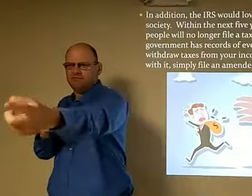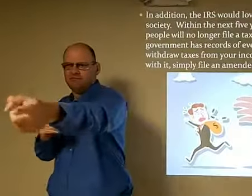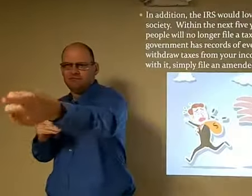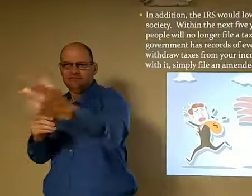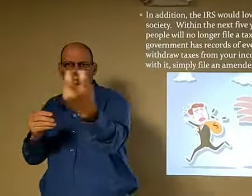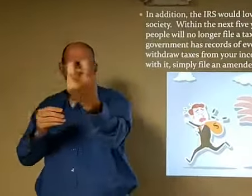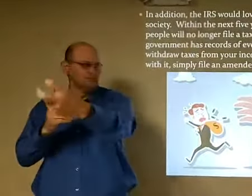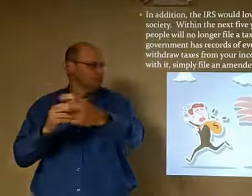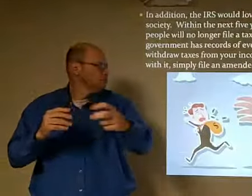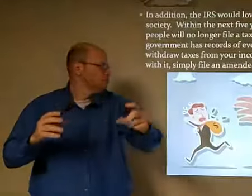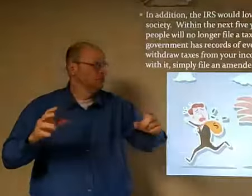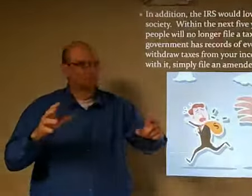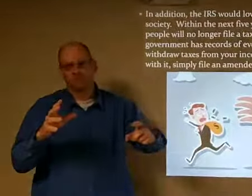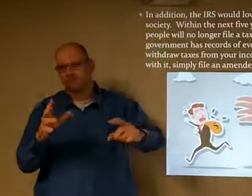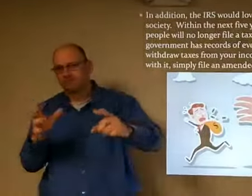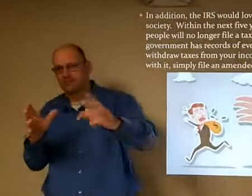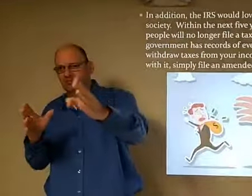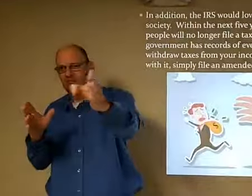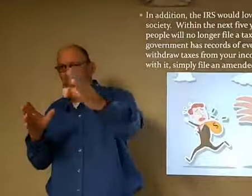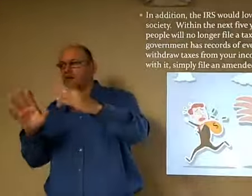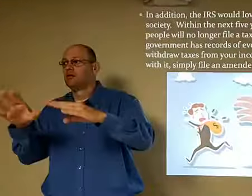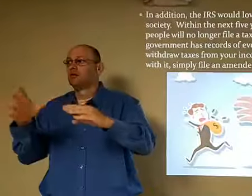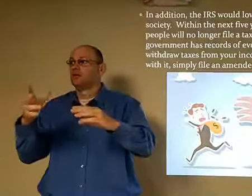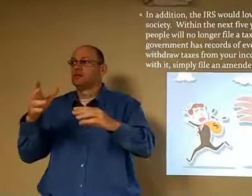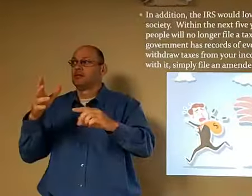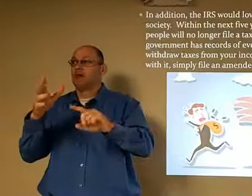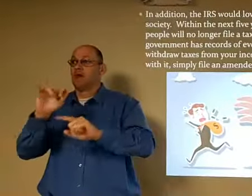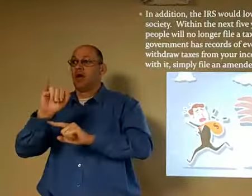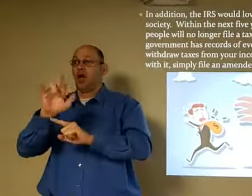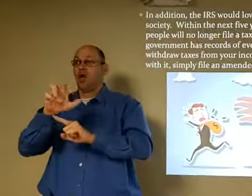So the IRS would love to see a cashless society.